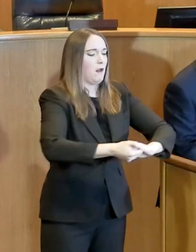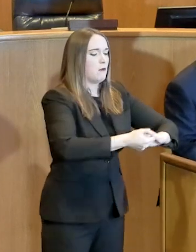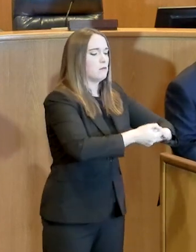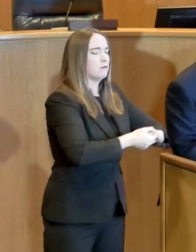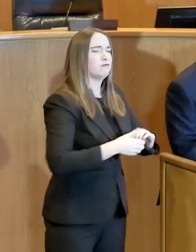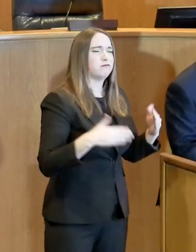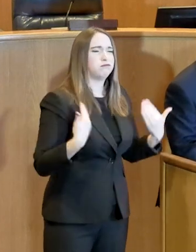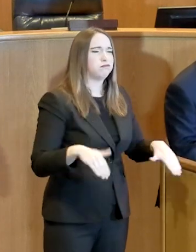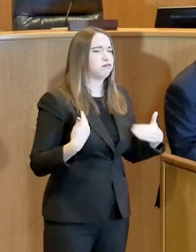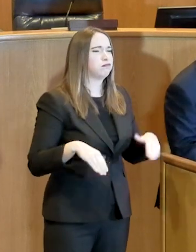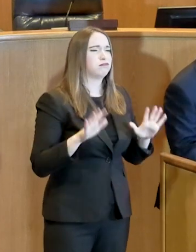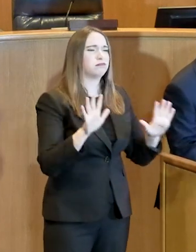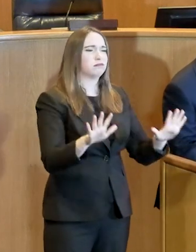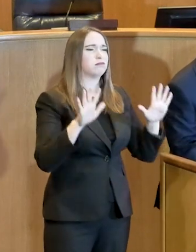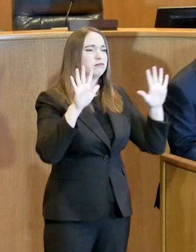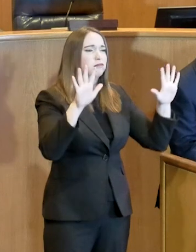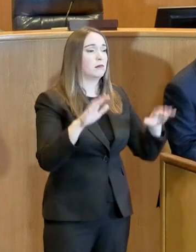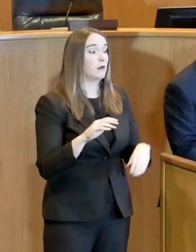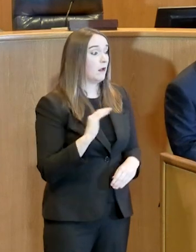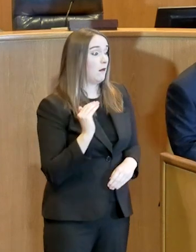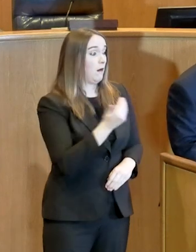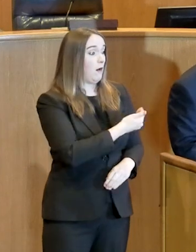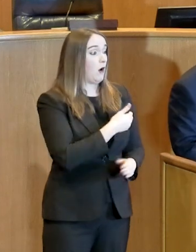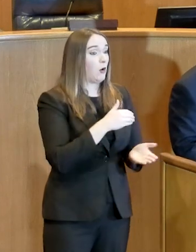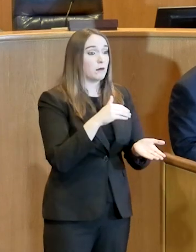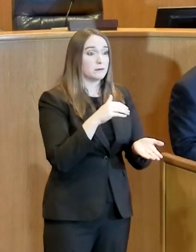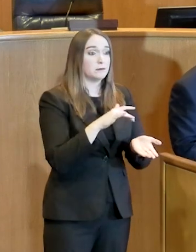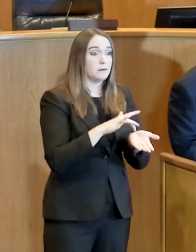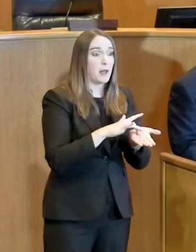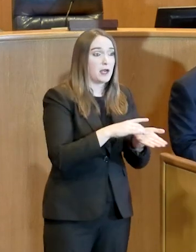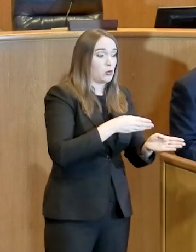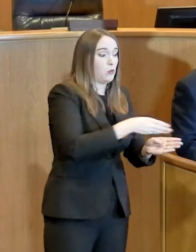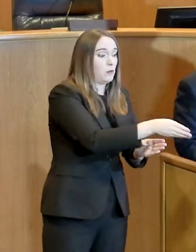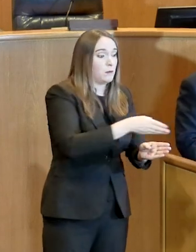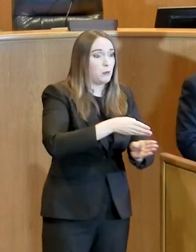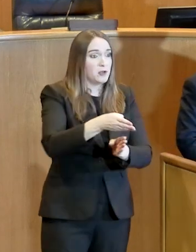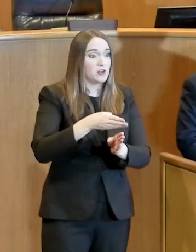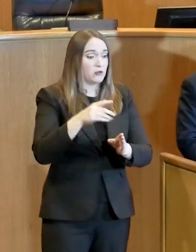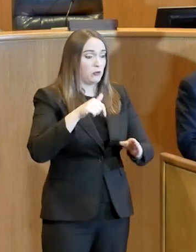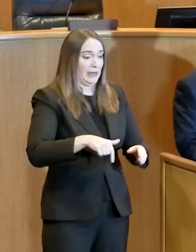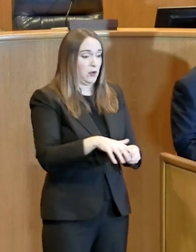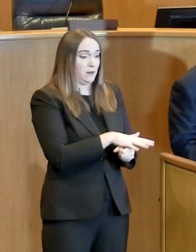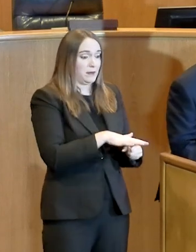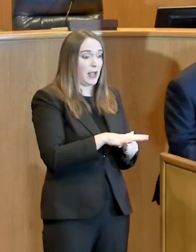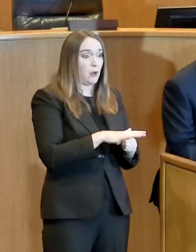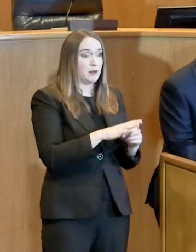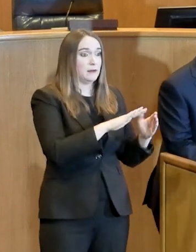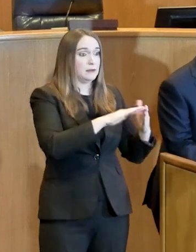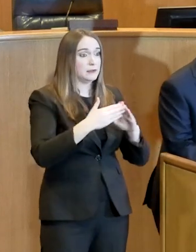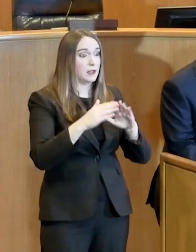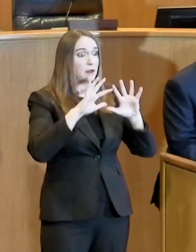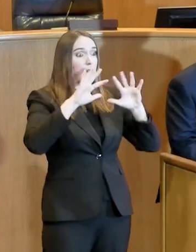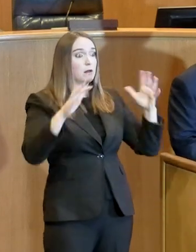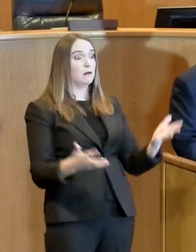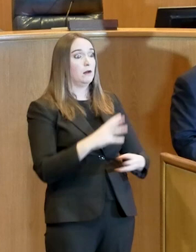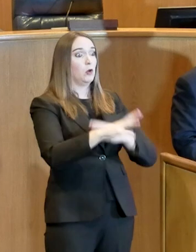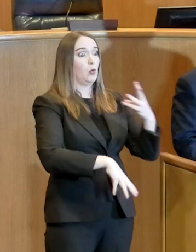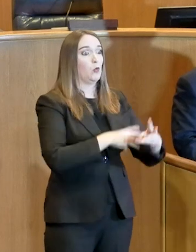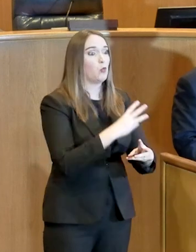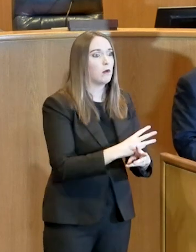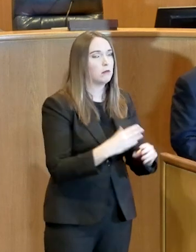I need to thank many of our medical professionals there throughout the country and the world that have weighed in and provided great resources.